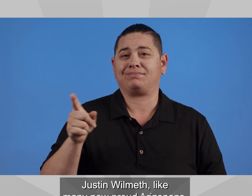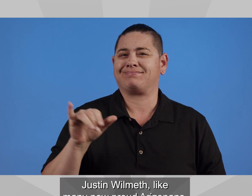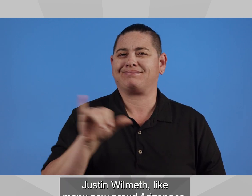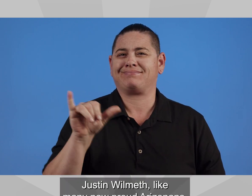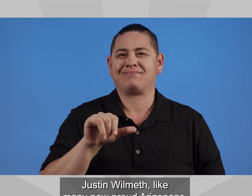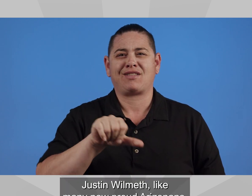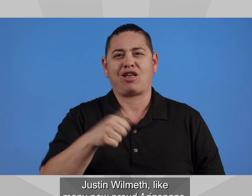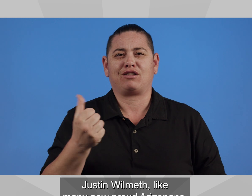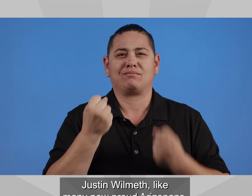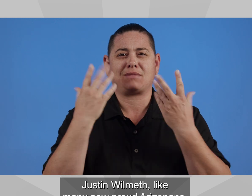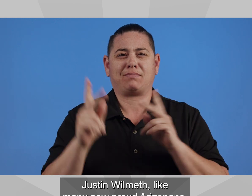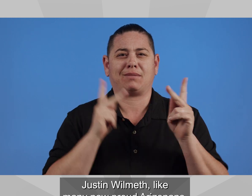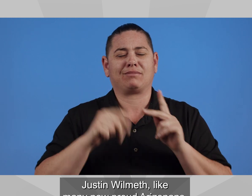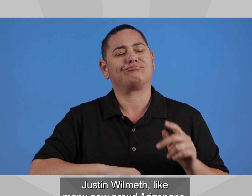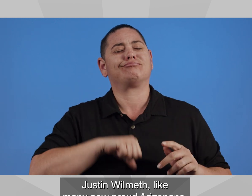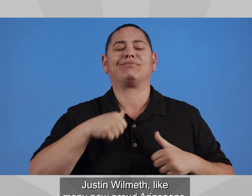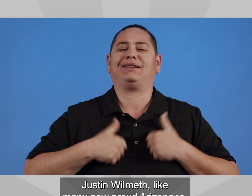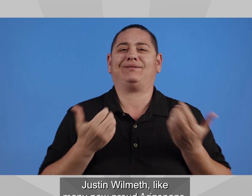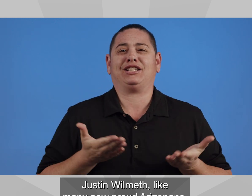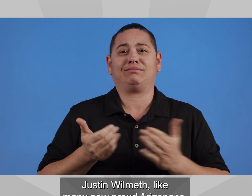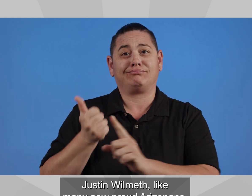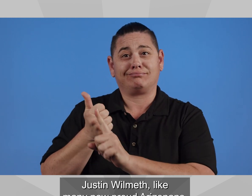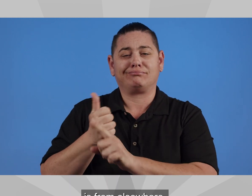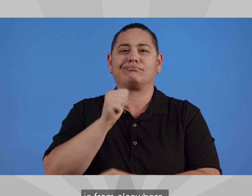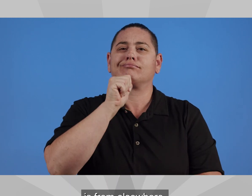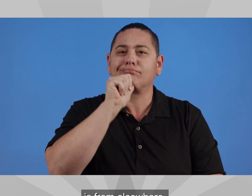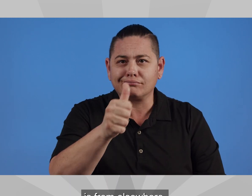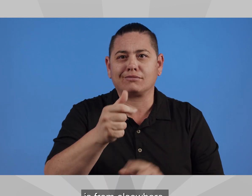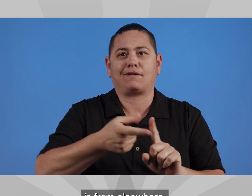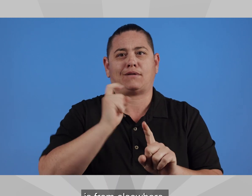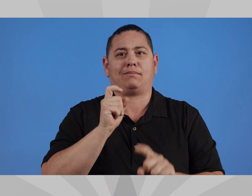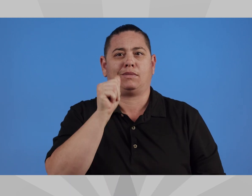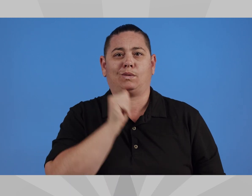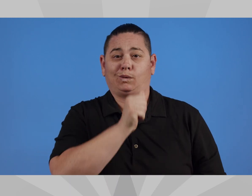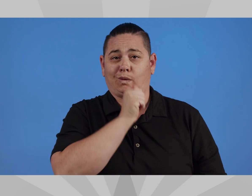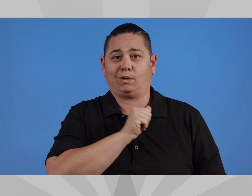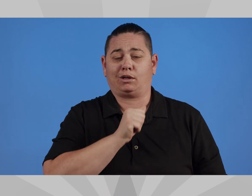Justin Wilmoth, like many now-proud Arizonans, is from elsewhere.